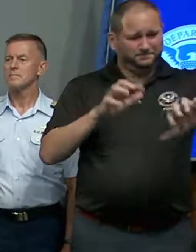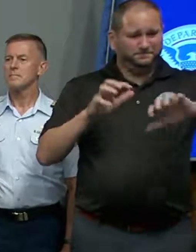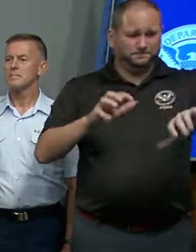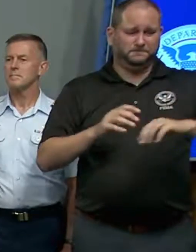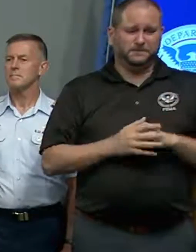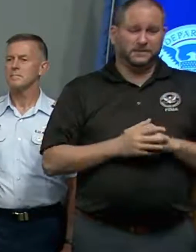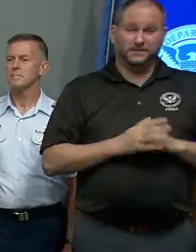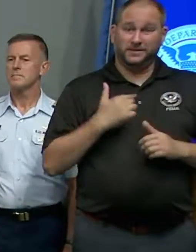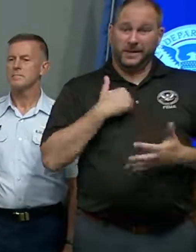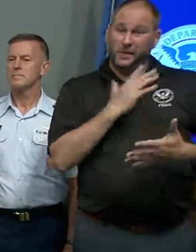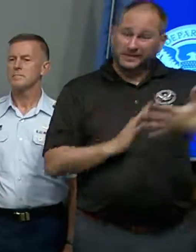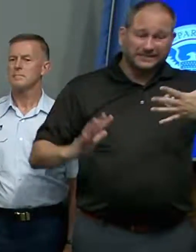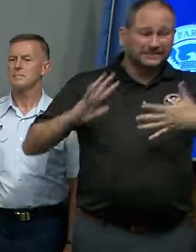is everyone's safety. Safety. Safety. Safety. your safety, Country